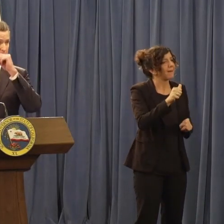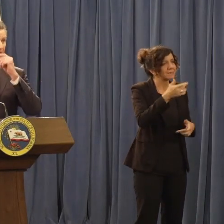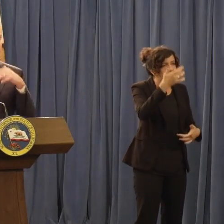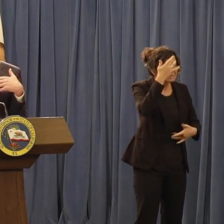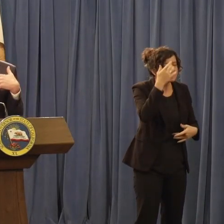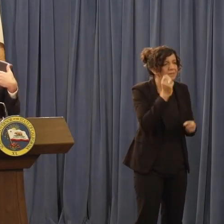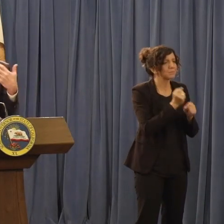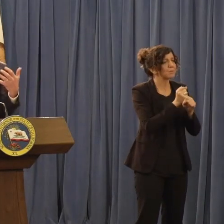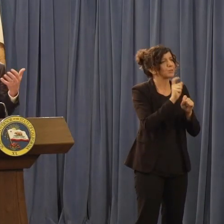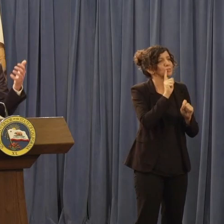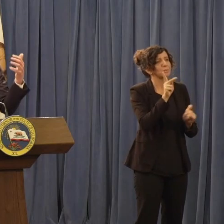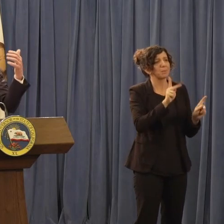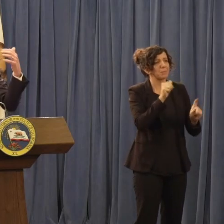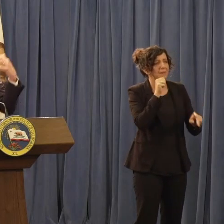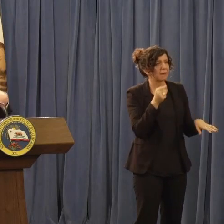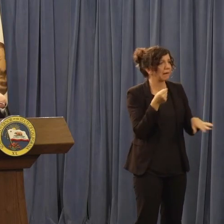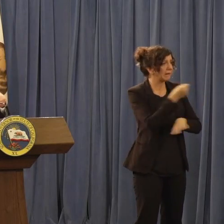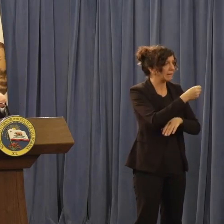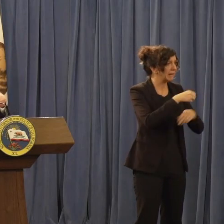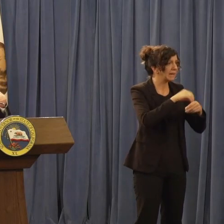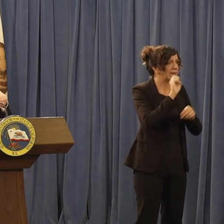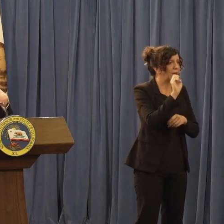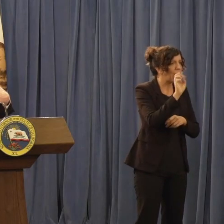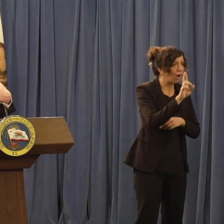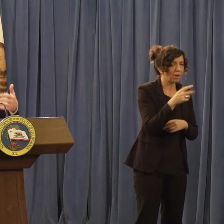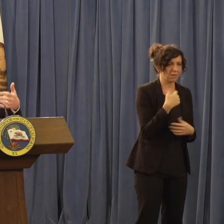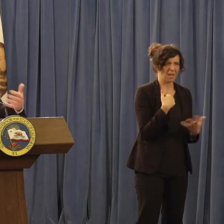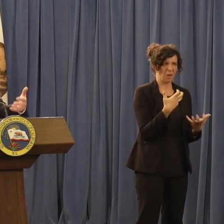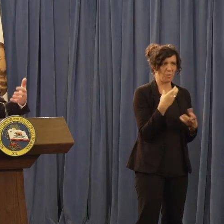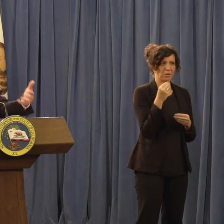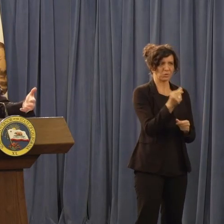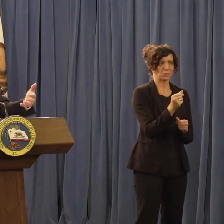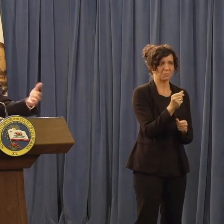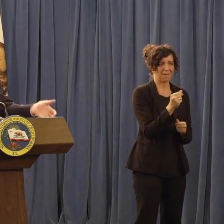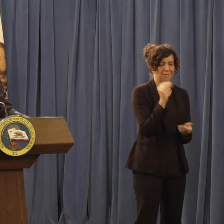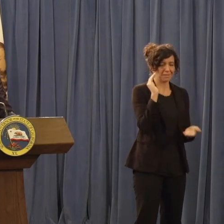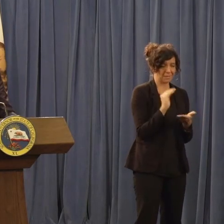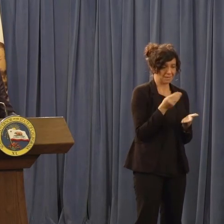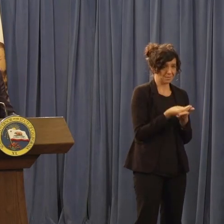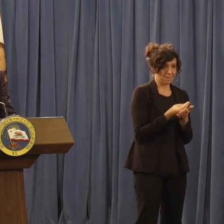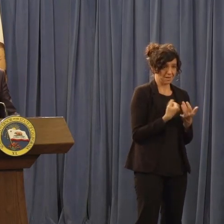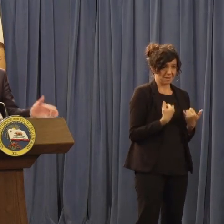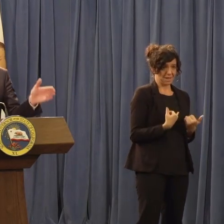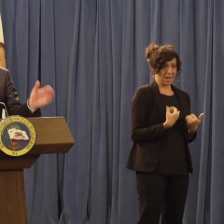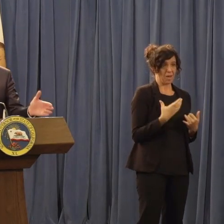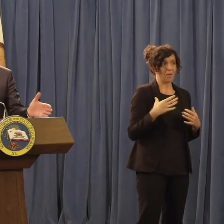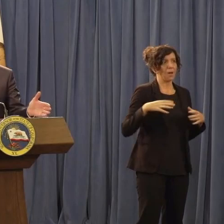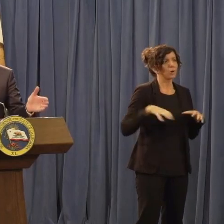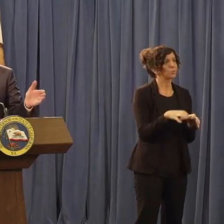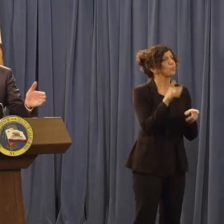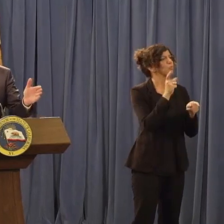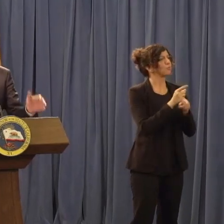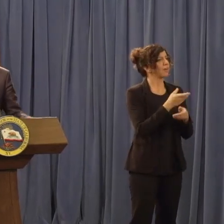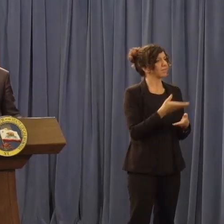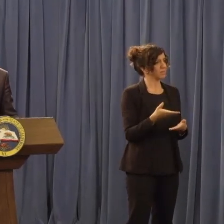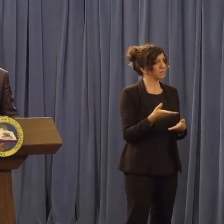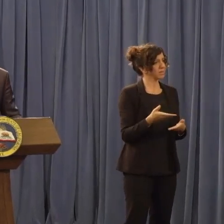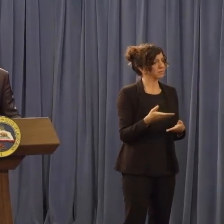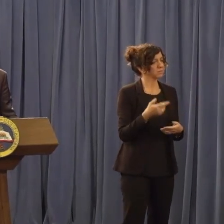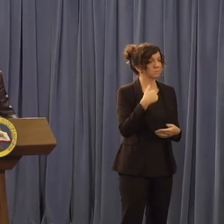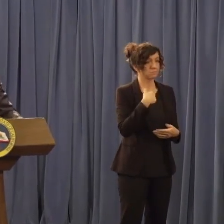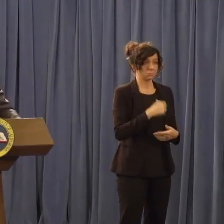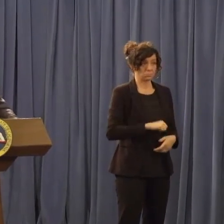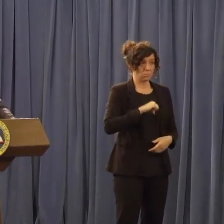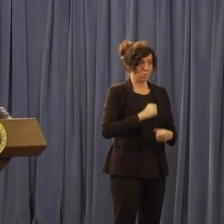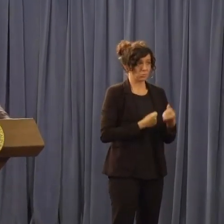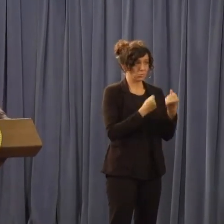rooms. I would prefer to spend less money and do the right thing. So I am proud to support that